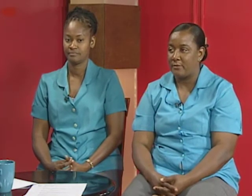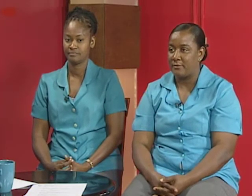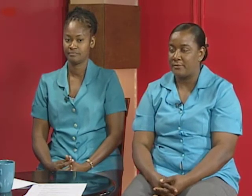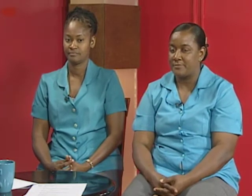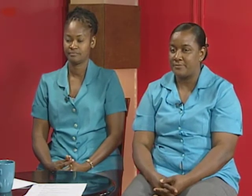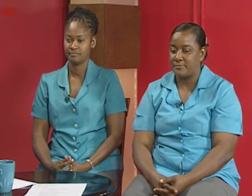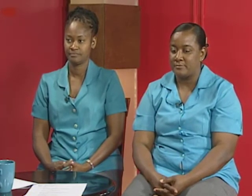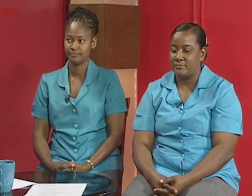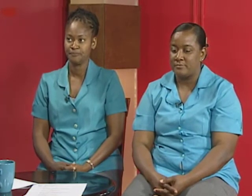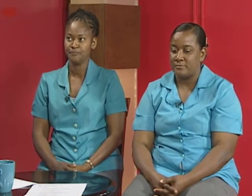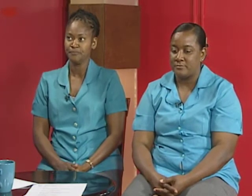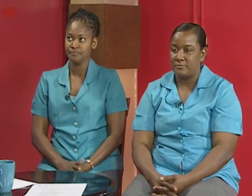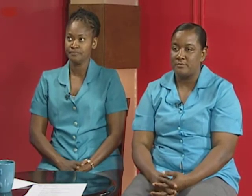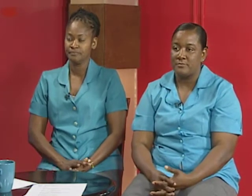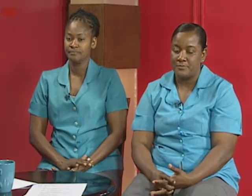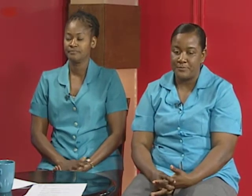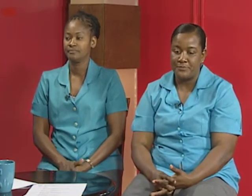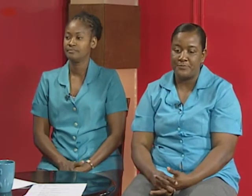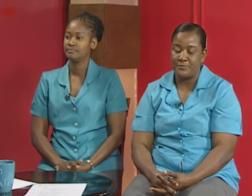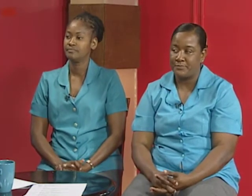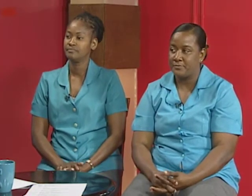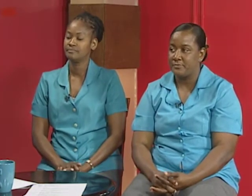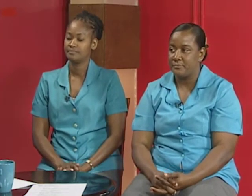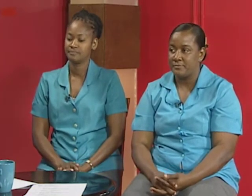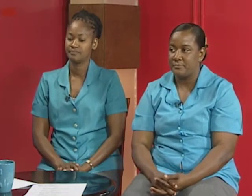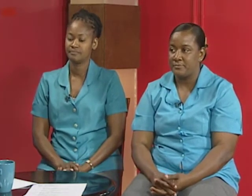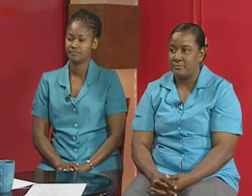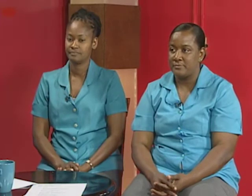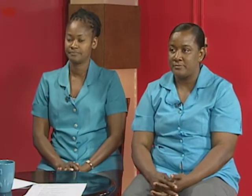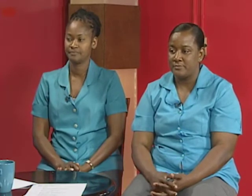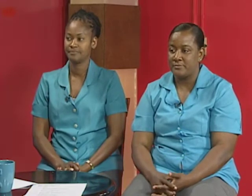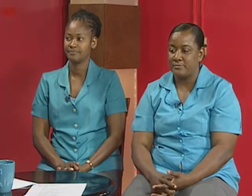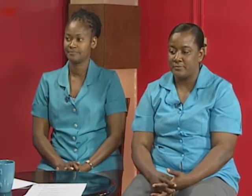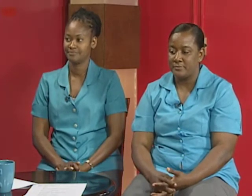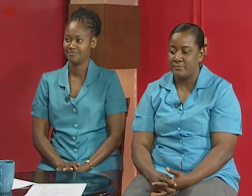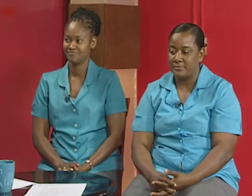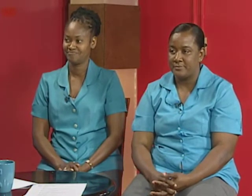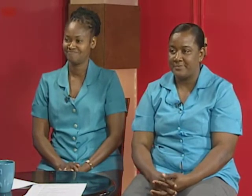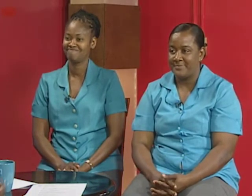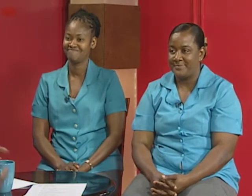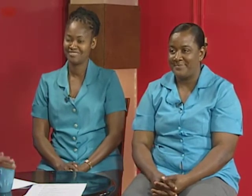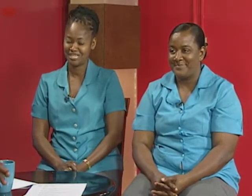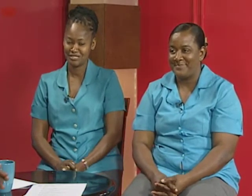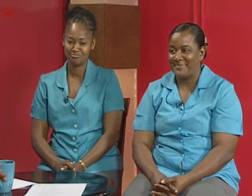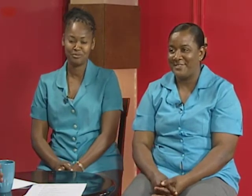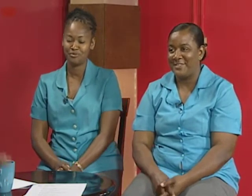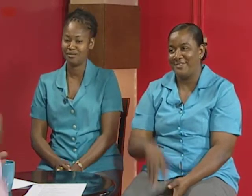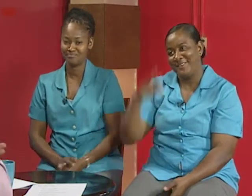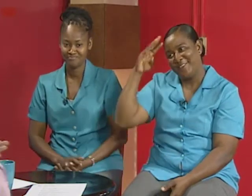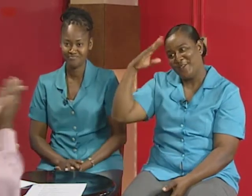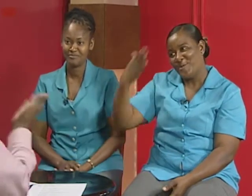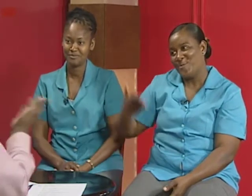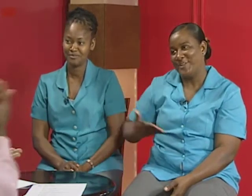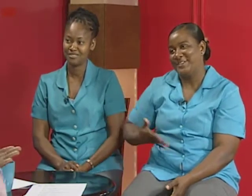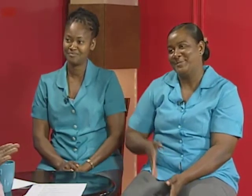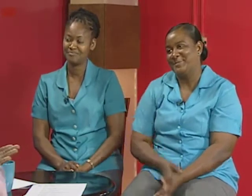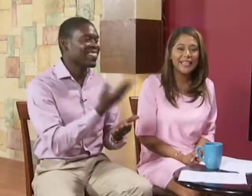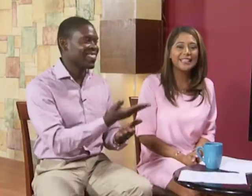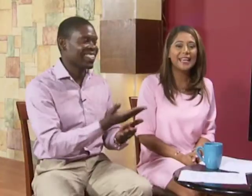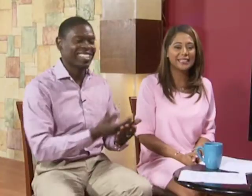who rely on sign language as them as their main form of communication thank you ladies thank you so much no problem we're gonna go ahead and